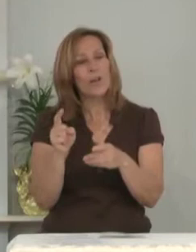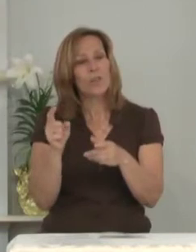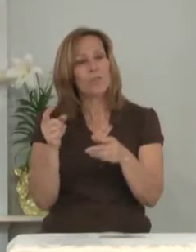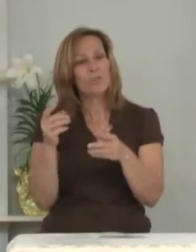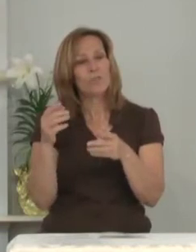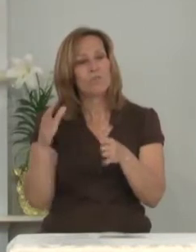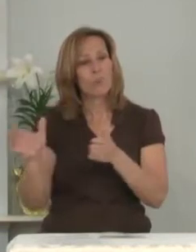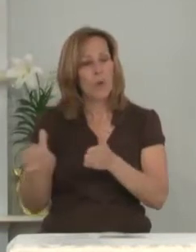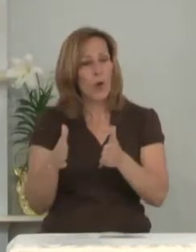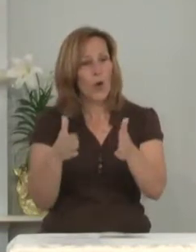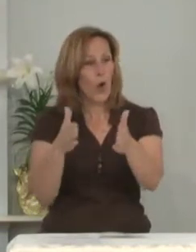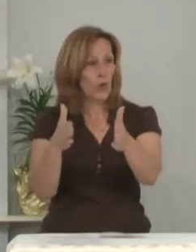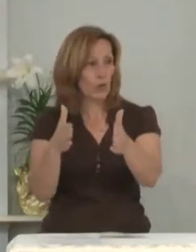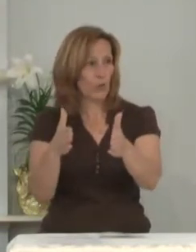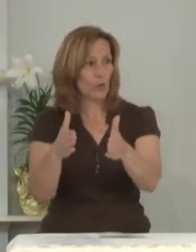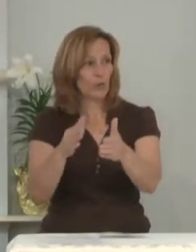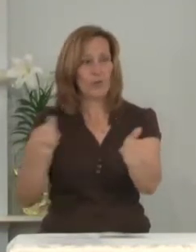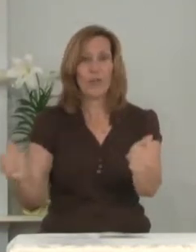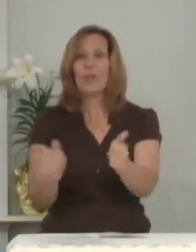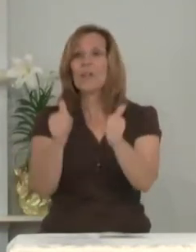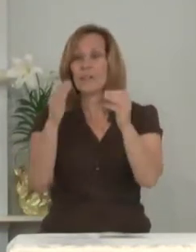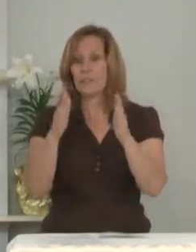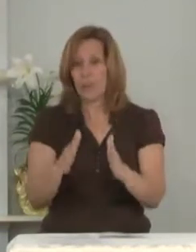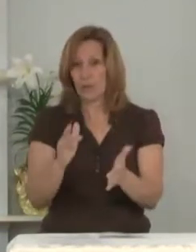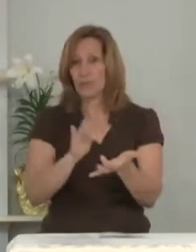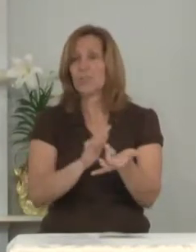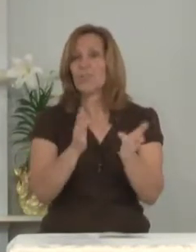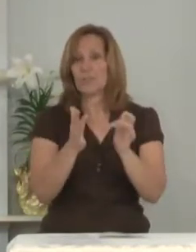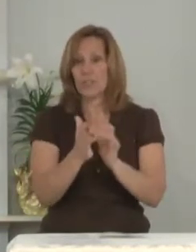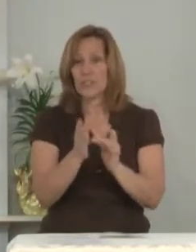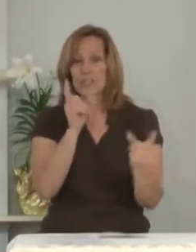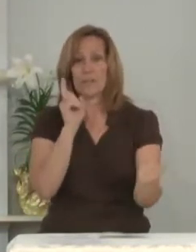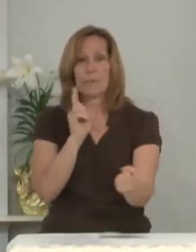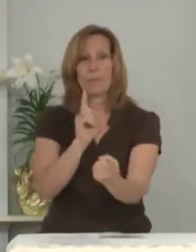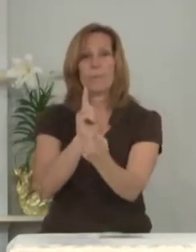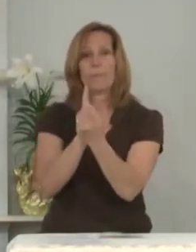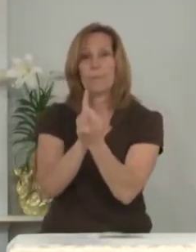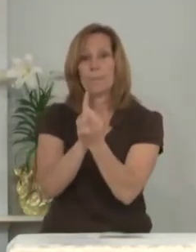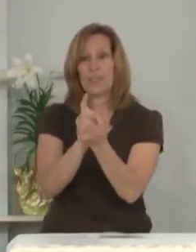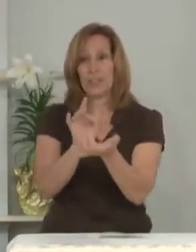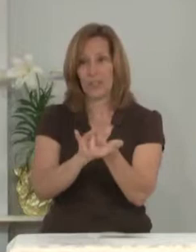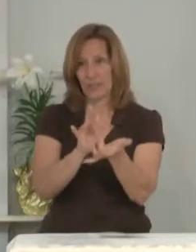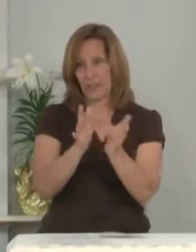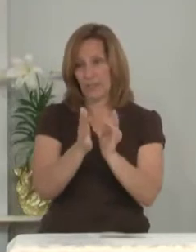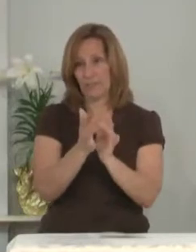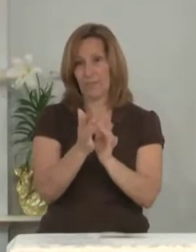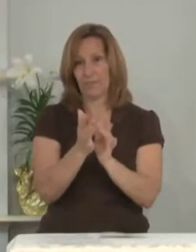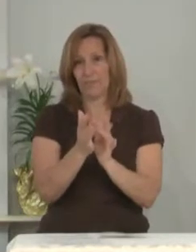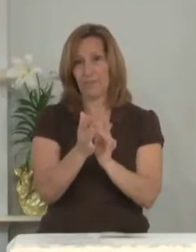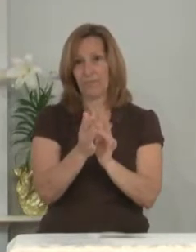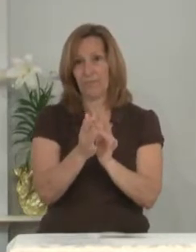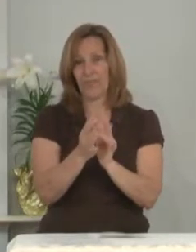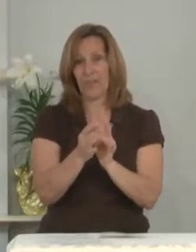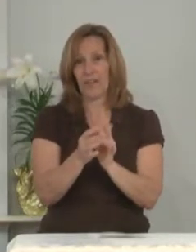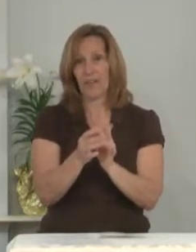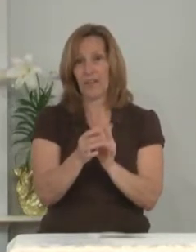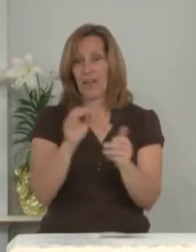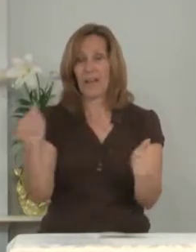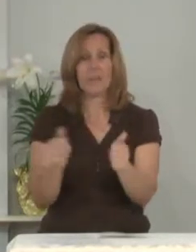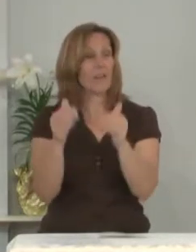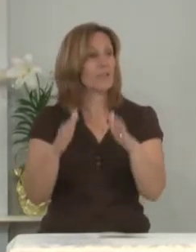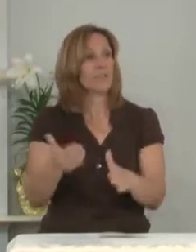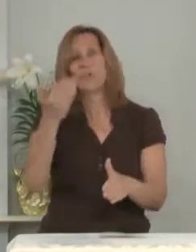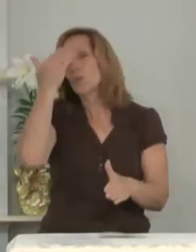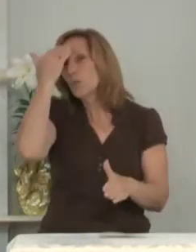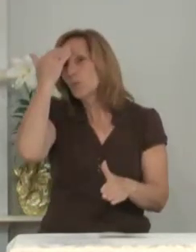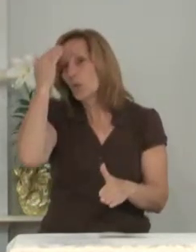road the followers of Jesus meet him and they do not know who